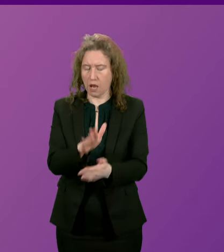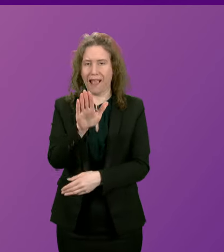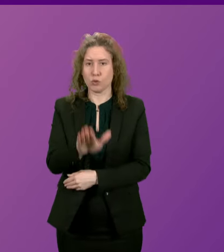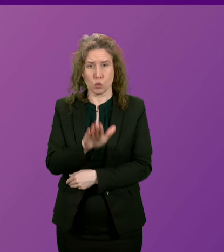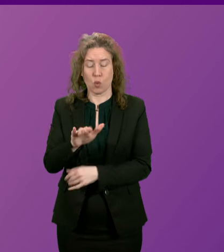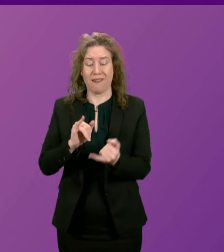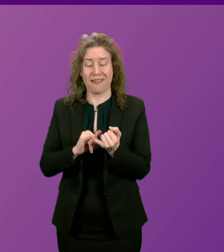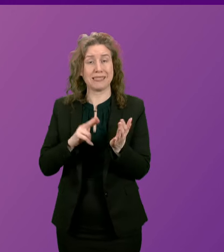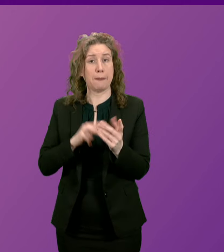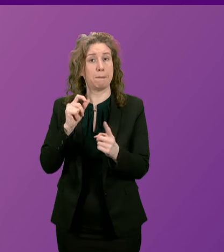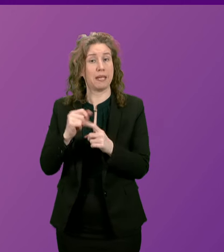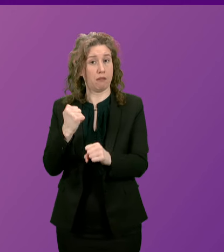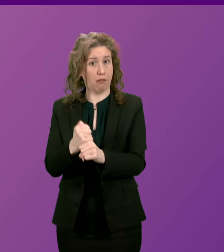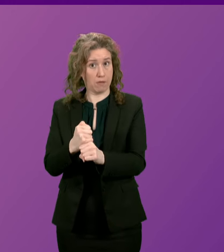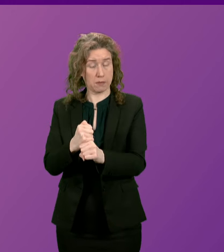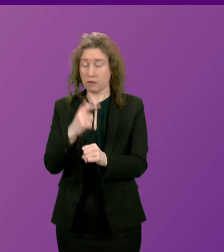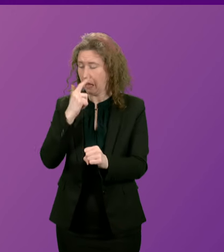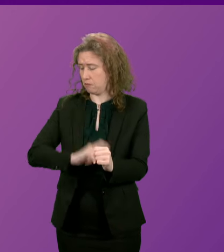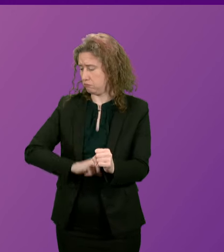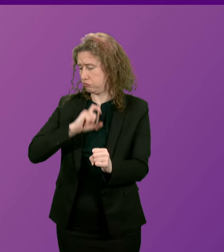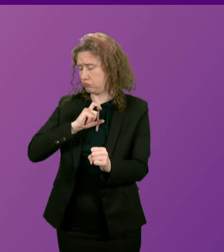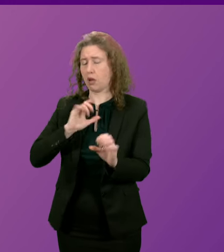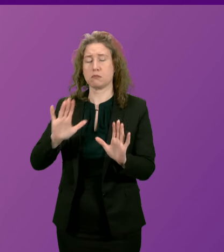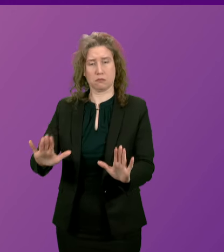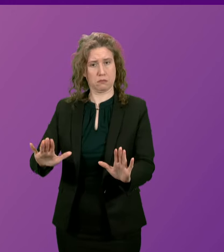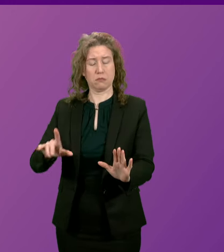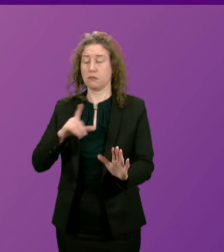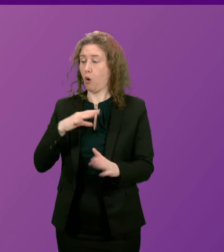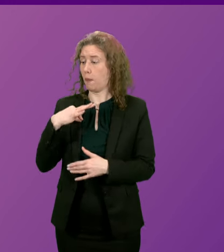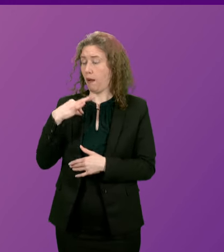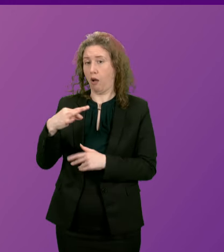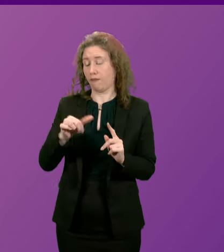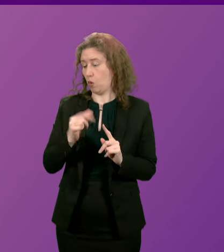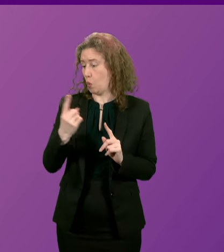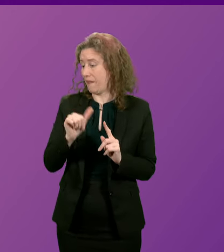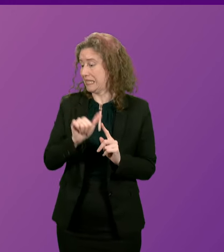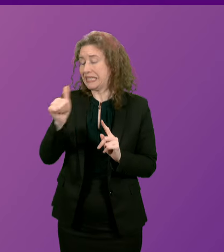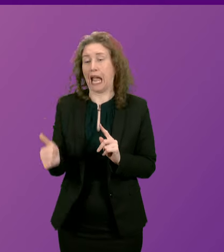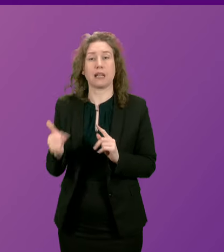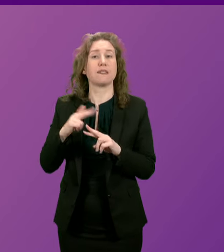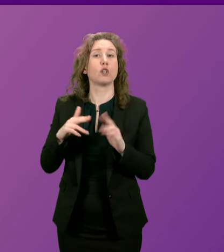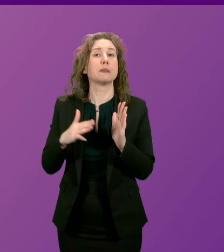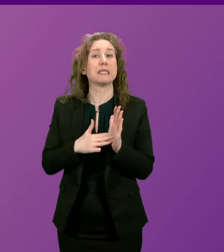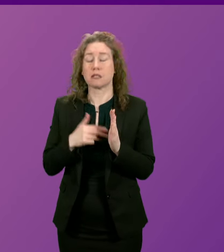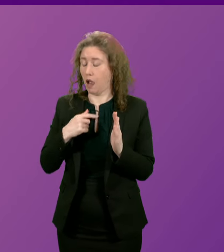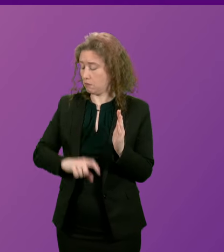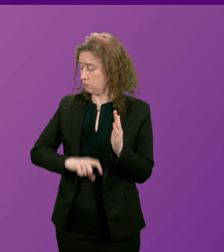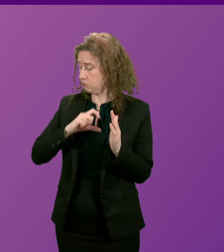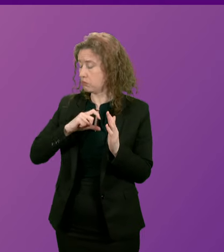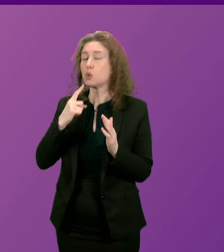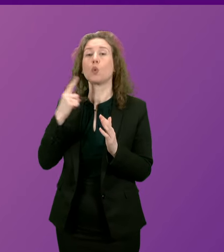the SNP government and i can say this even on behalf of my potential successor that